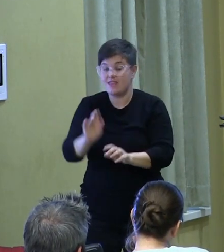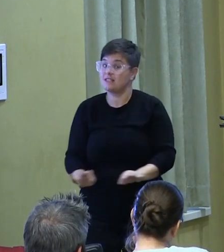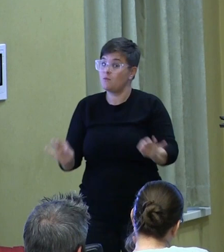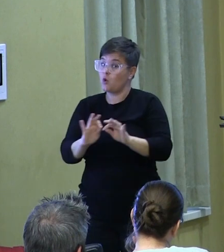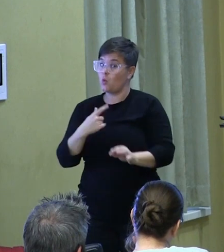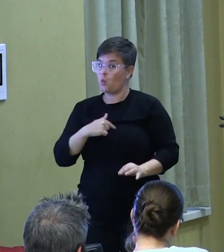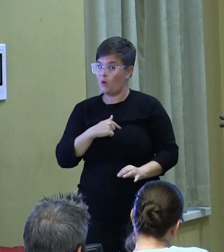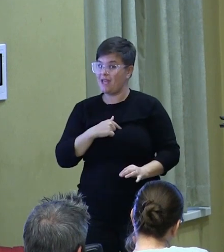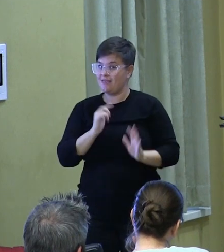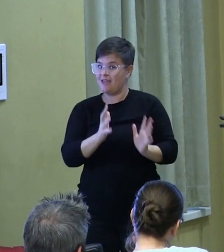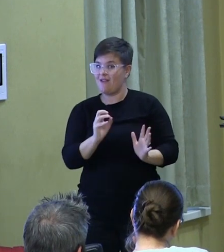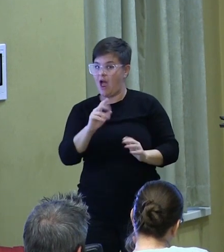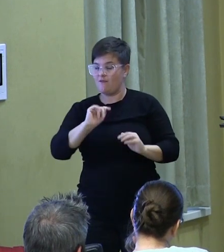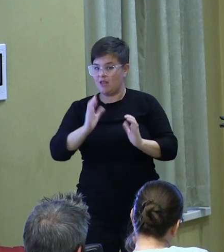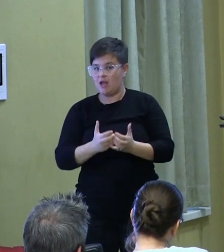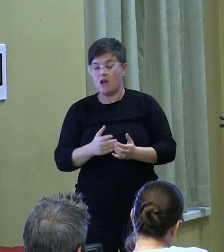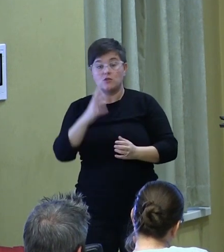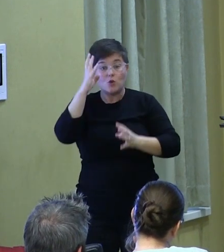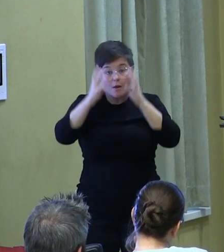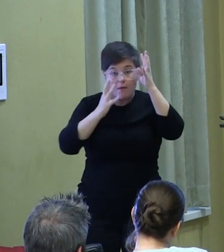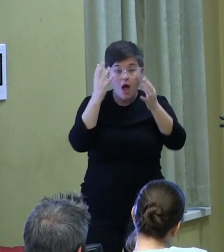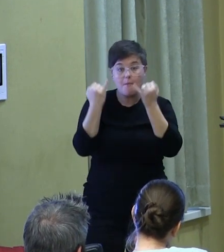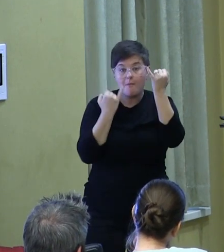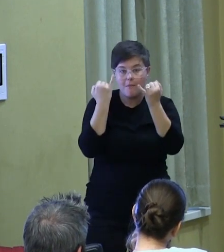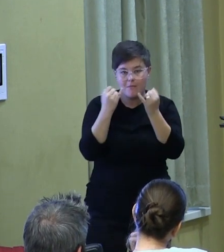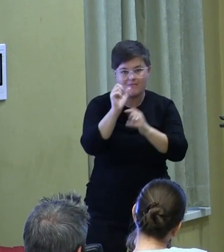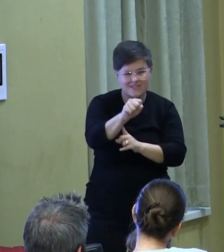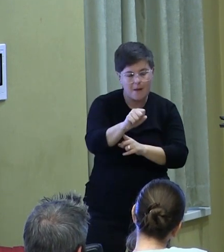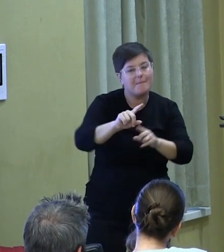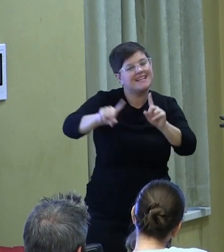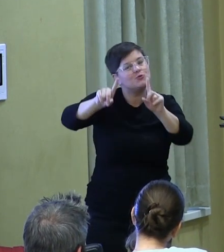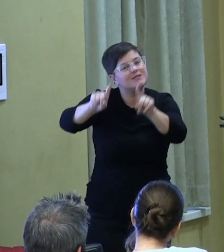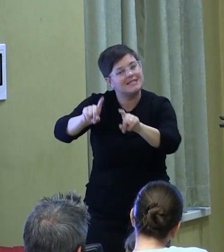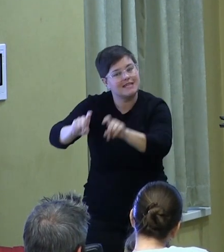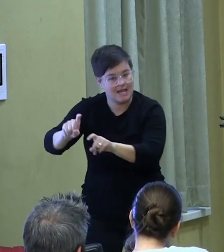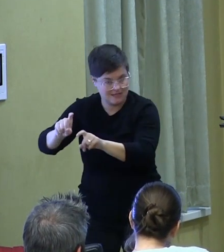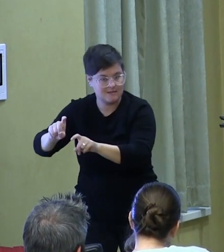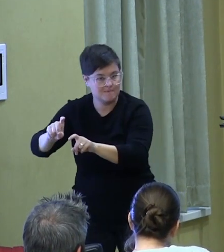of our classes. Not just come up with the ideas but actually try them out to test them.